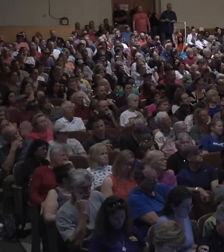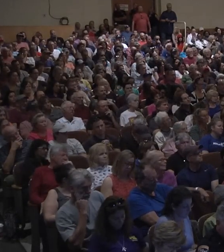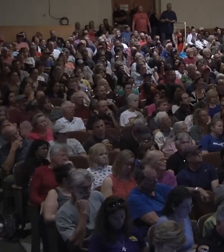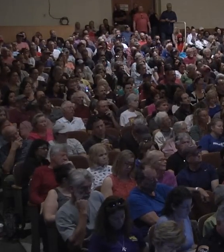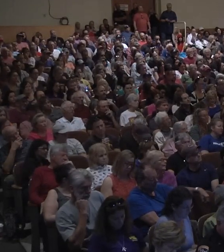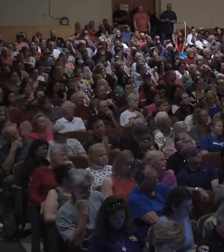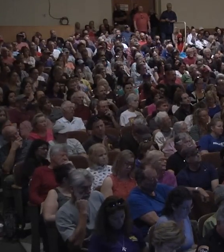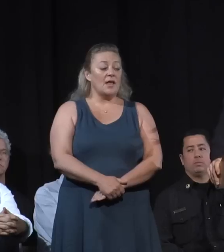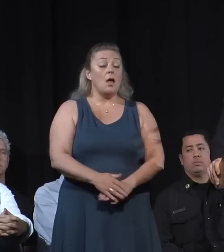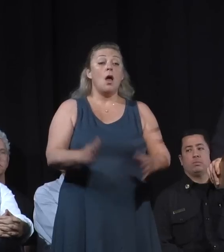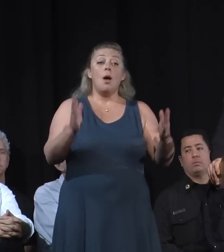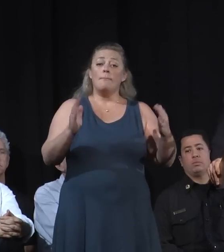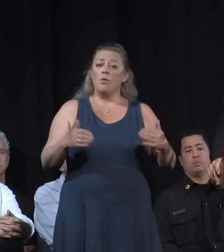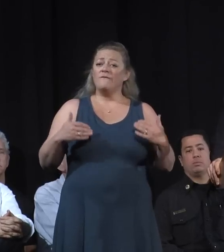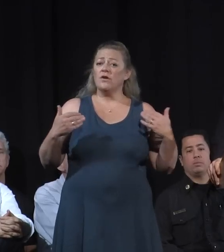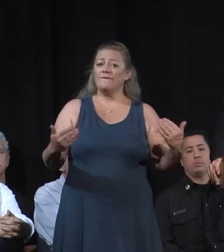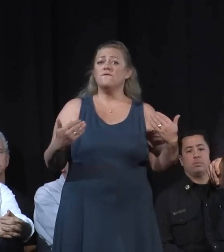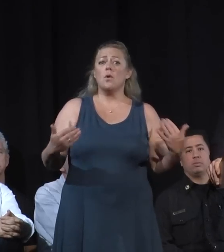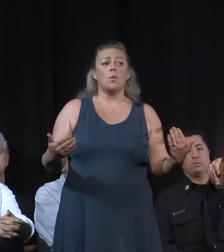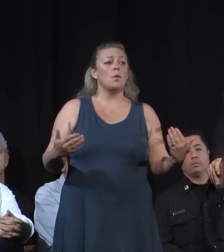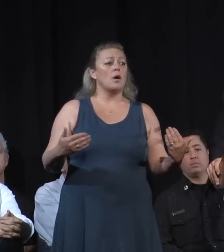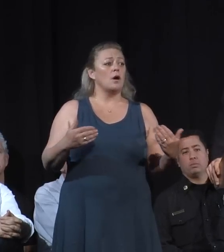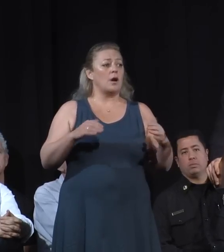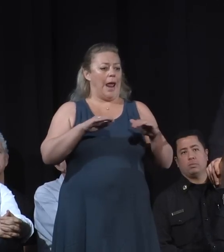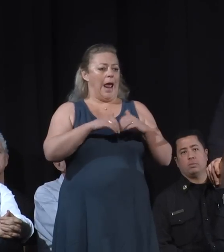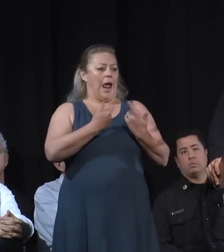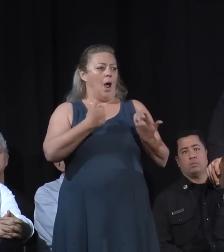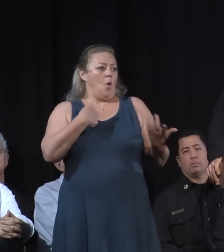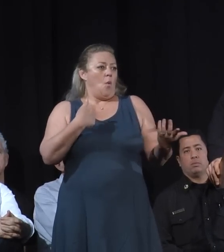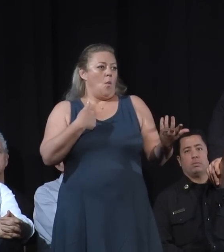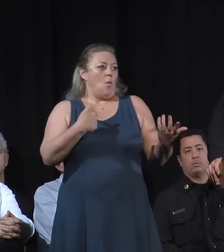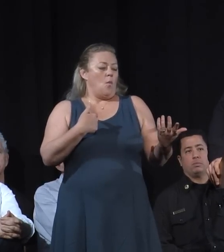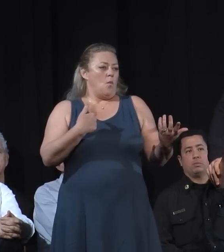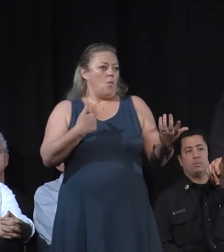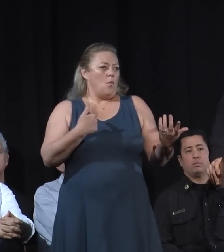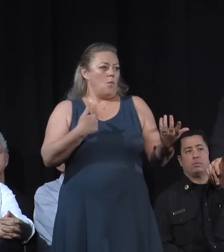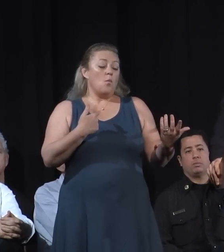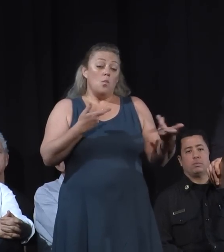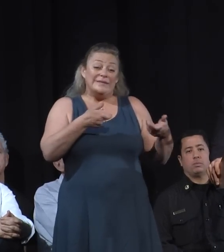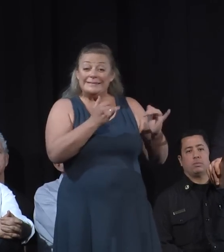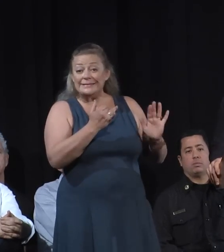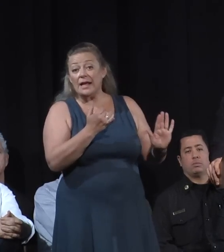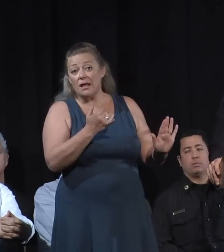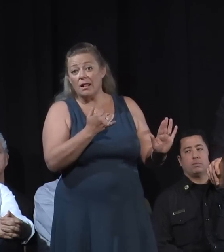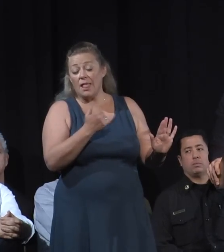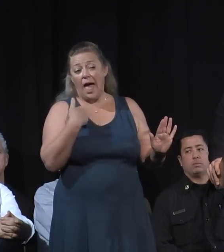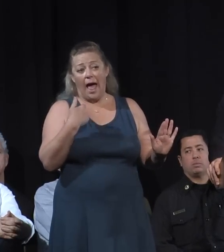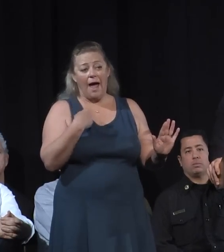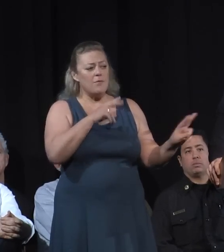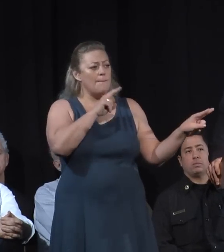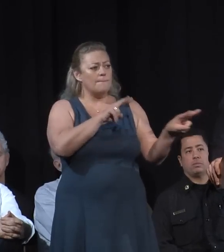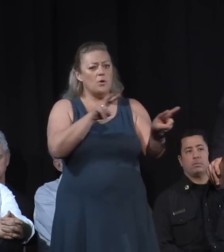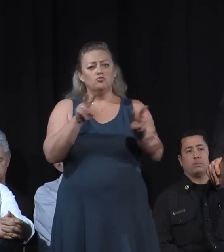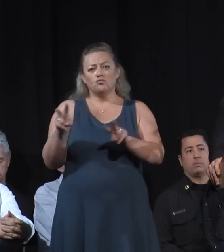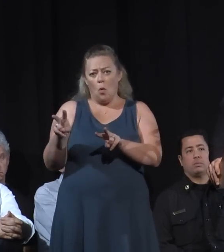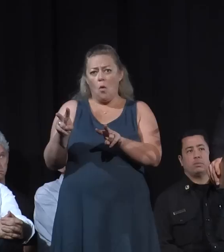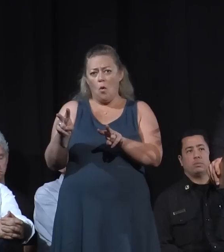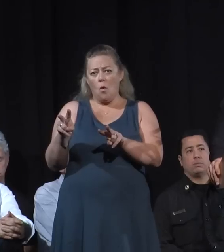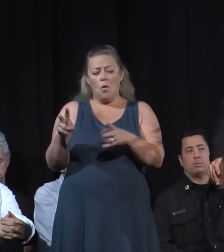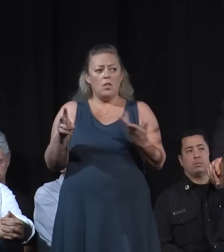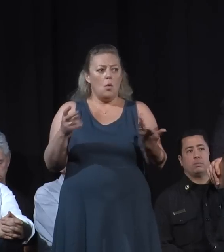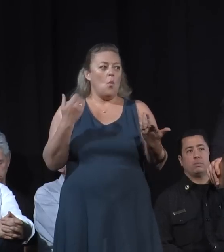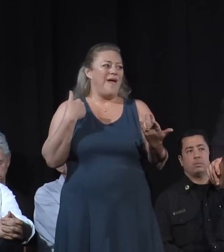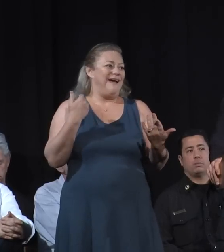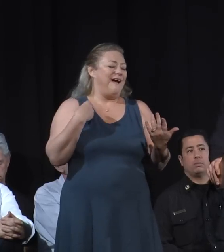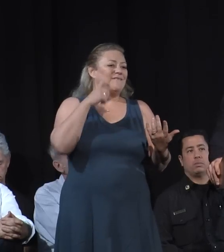So moving forward, how we're deployed, have obviously we still have a patrol force that needs to be out there. We've had shootings and stabbings and